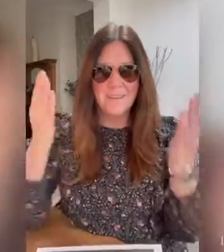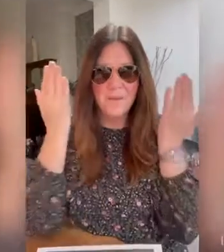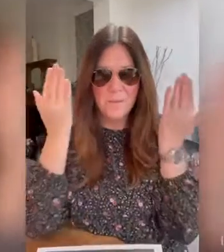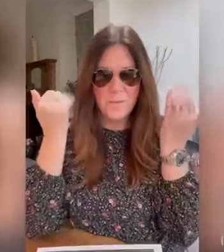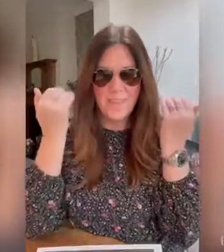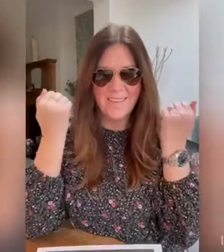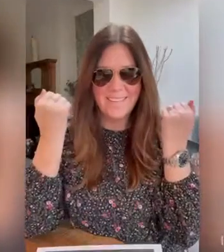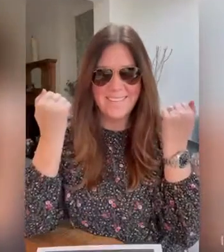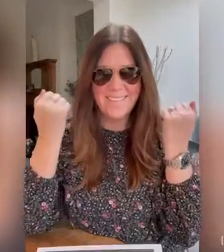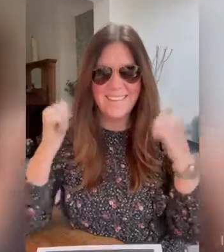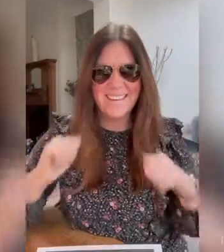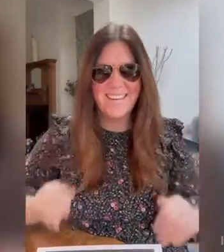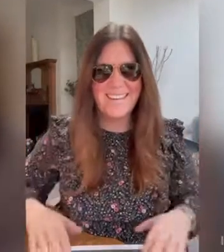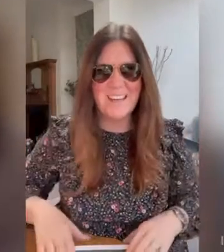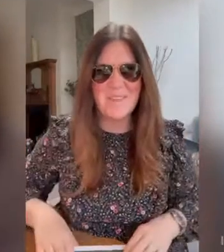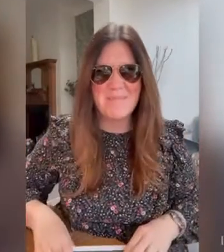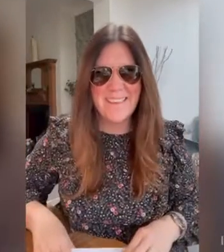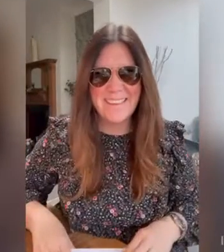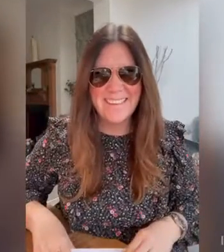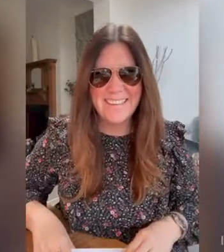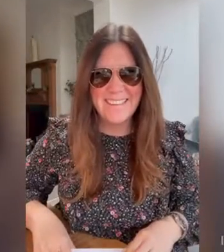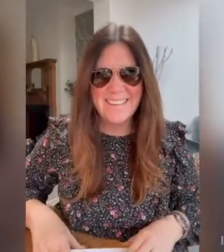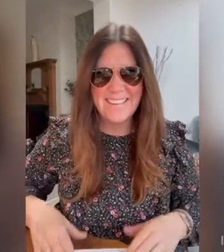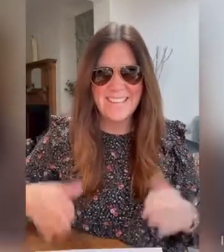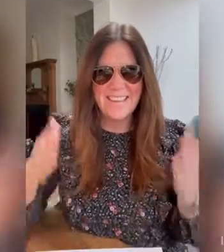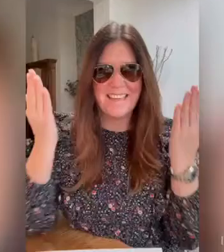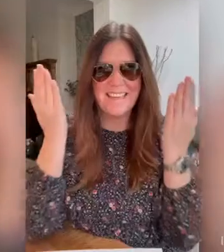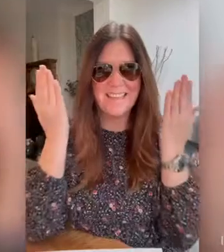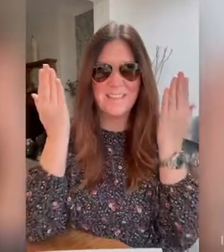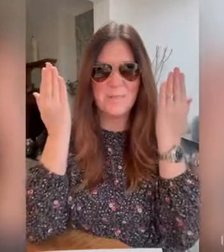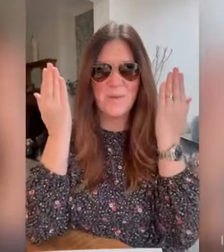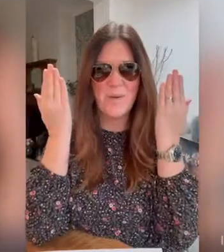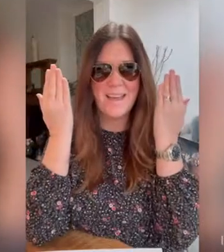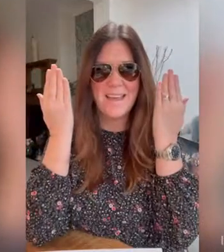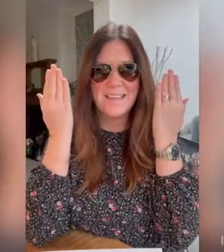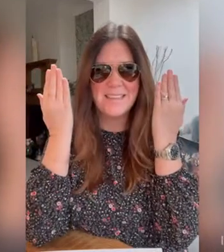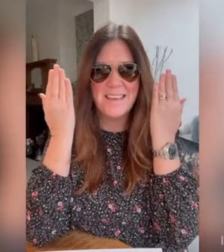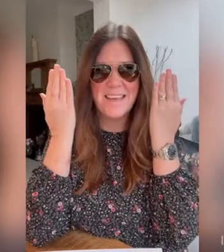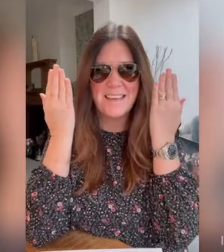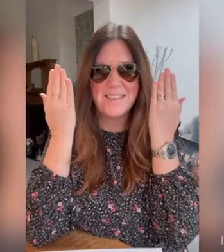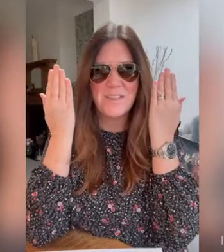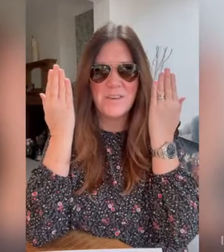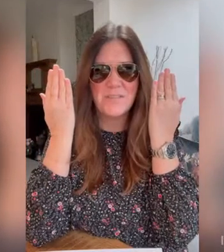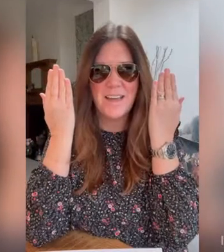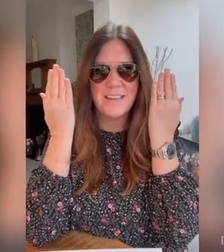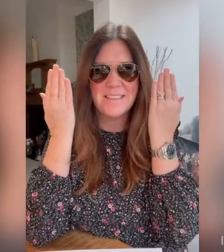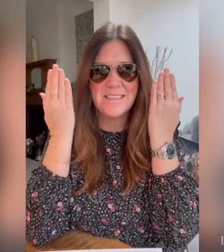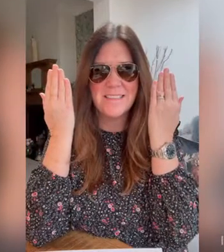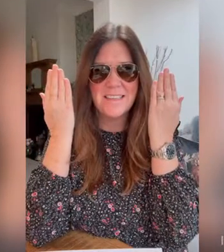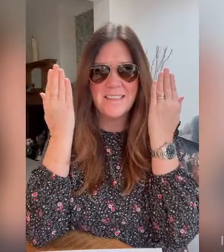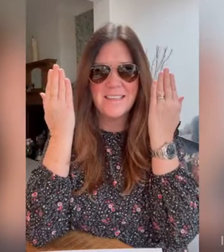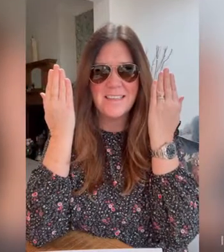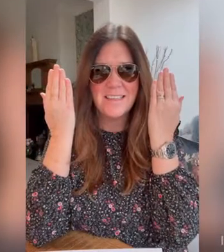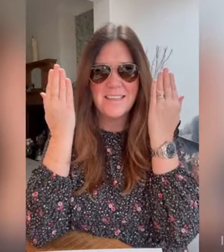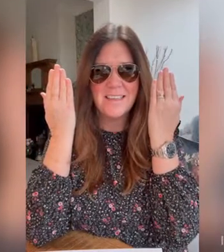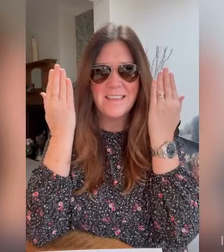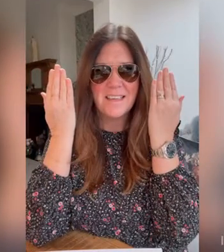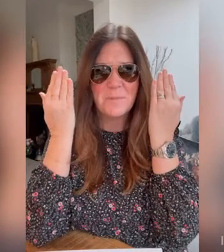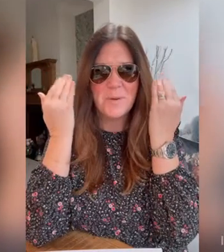Weather. Can you do that with me? Ready? So just put your hands here next to your face and put them